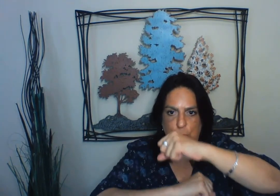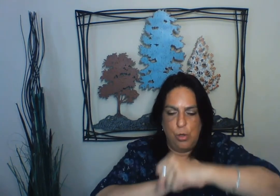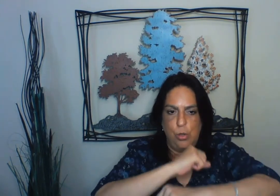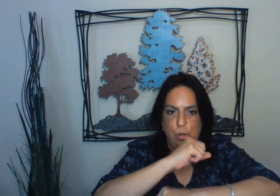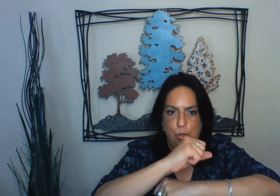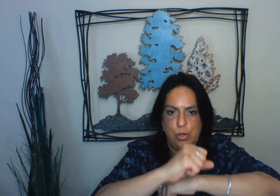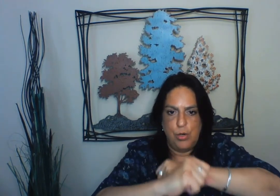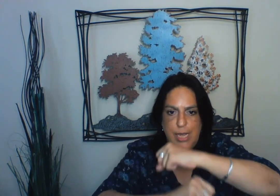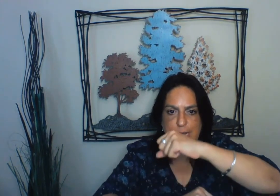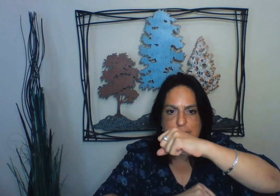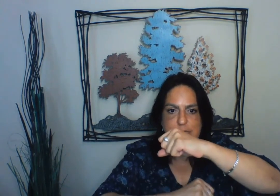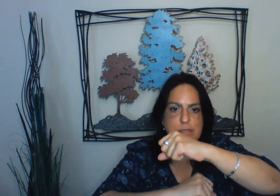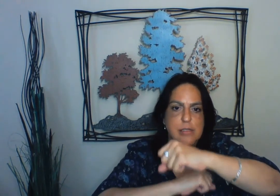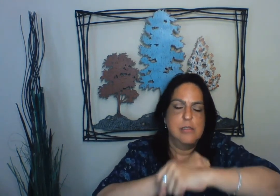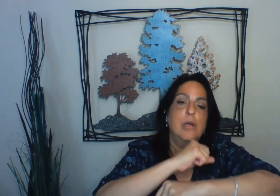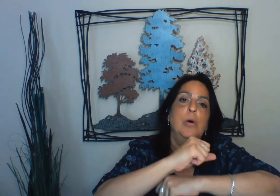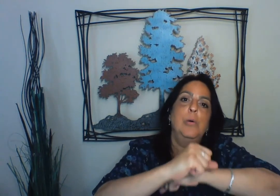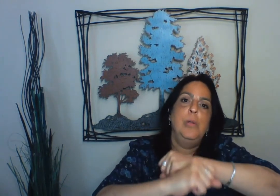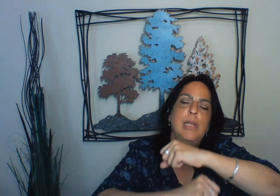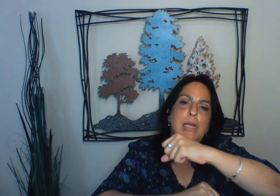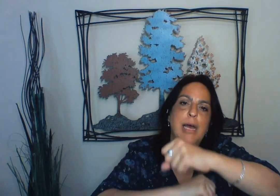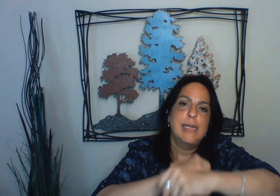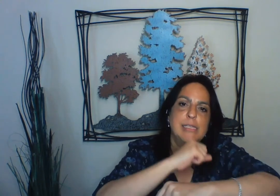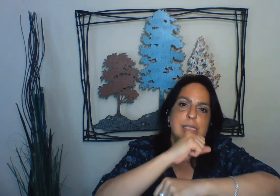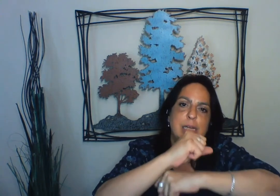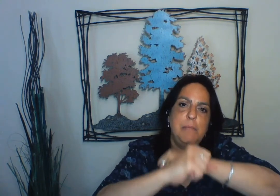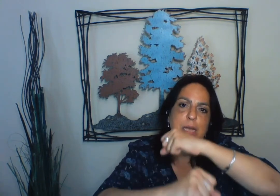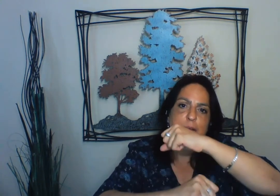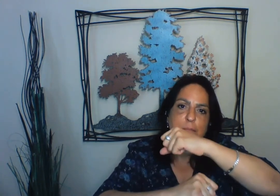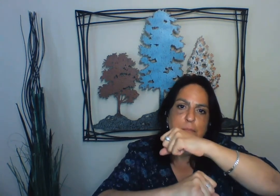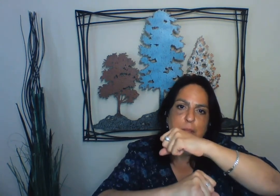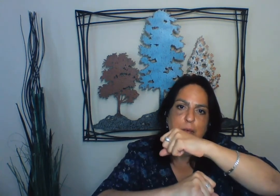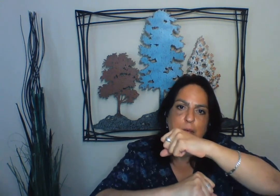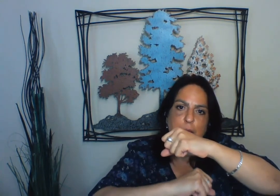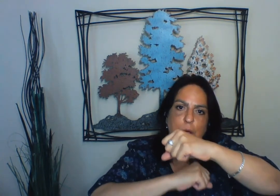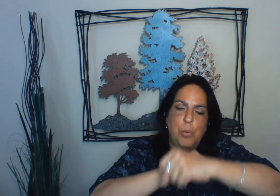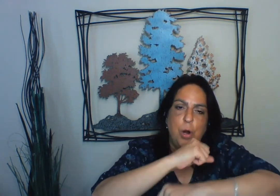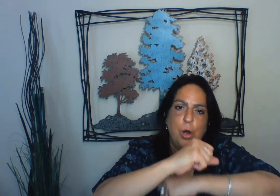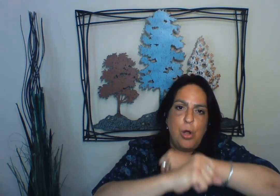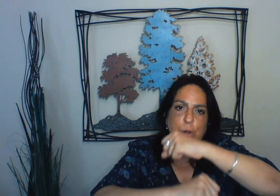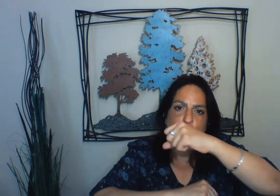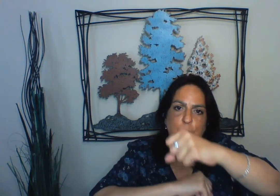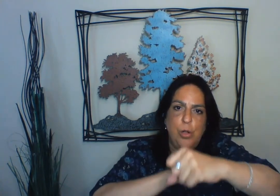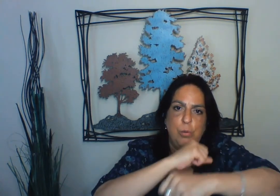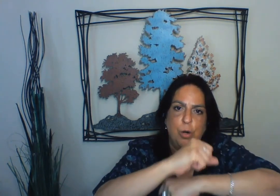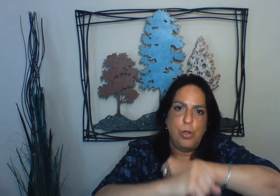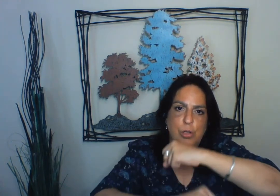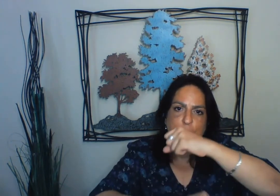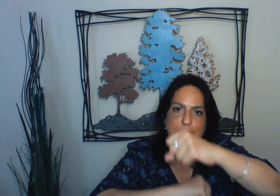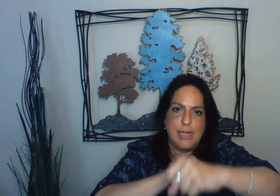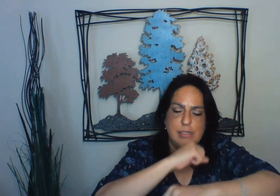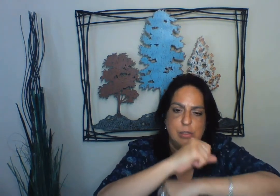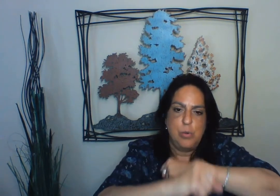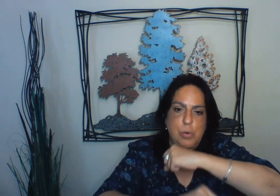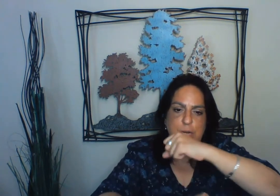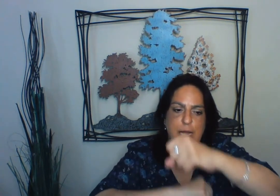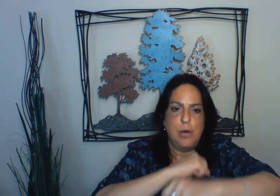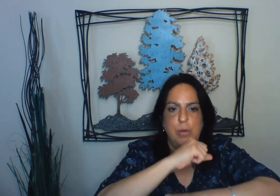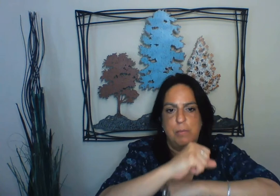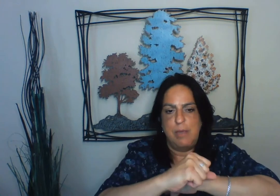roll your hands. Slowly as can be. Roll, roll, roll your hands. Do it now with me.